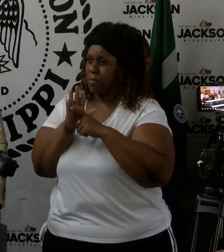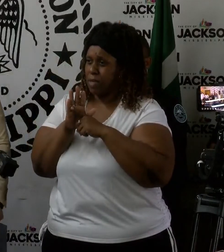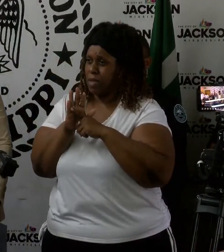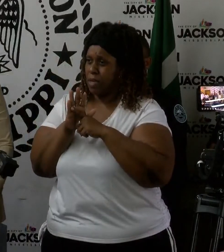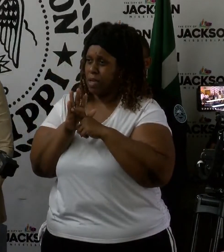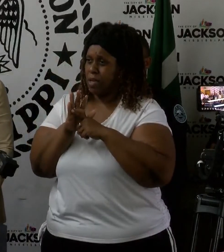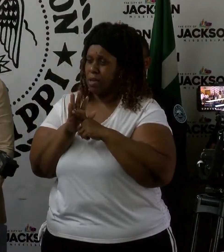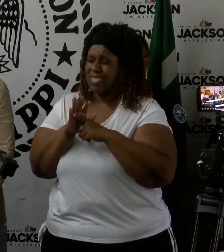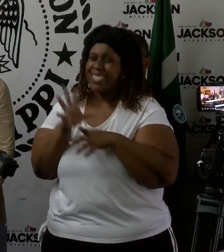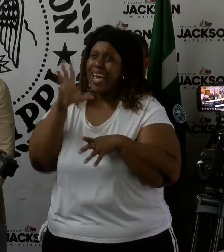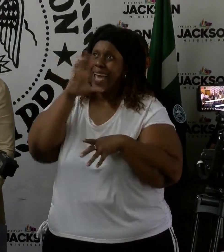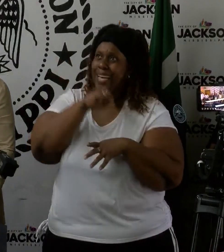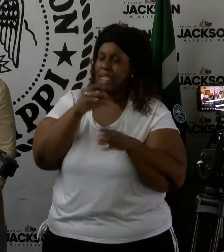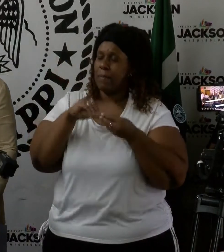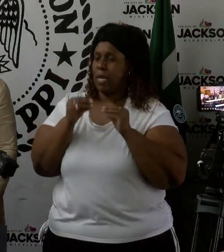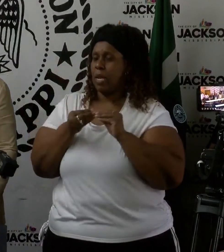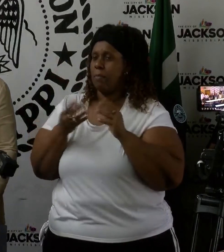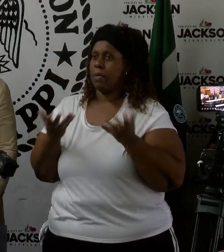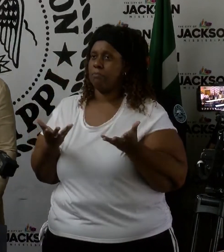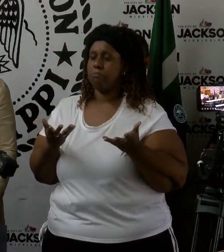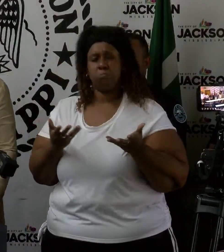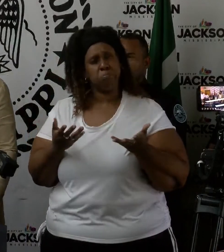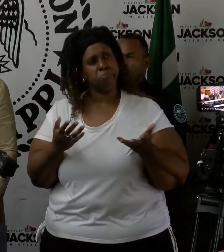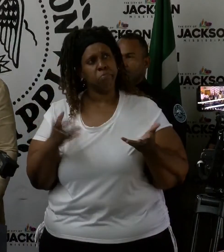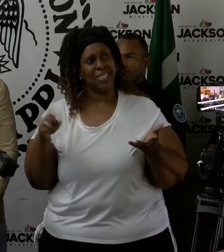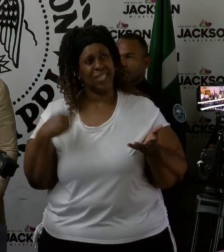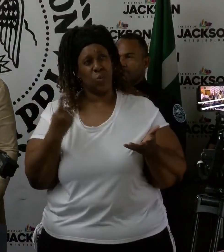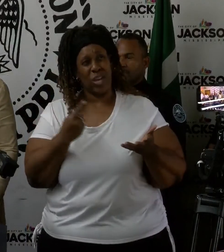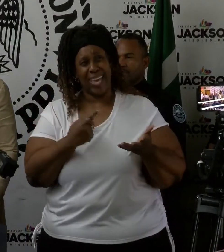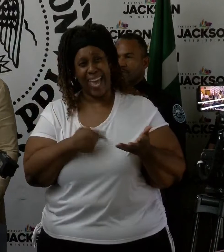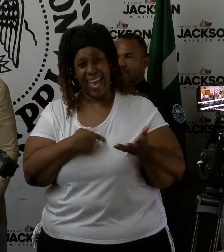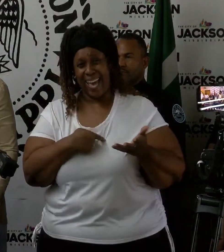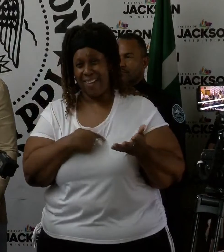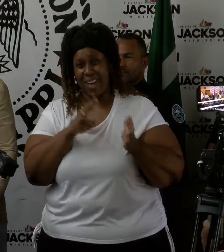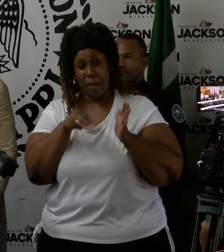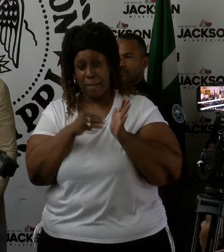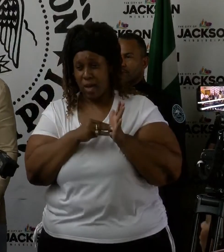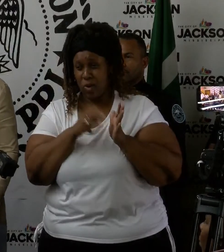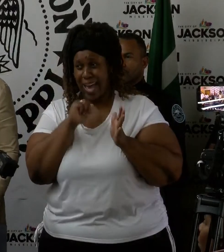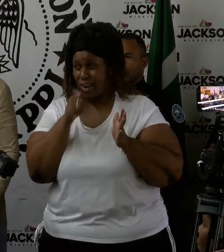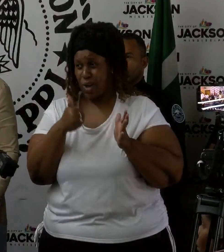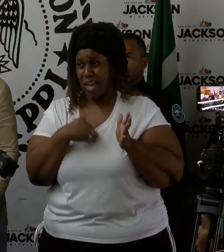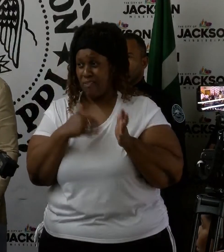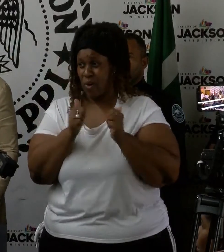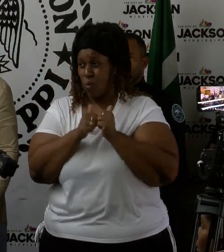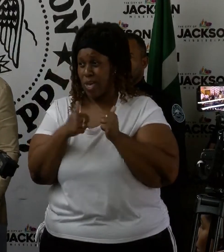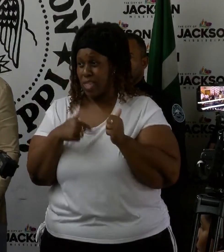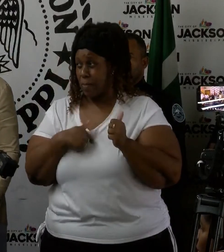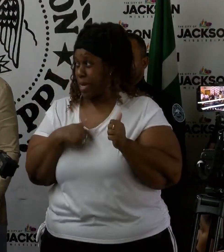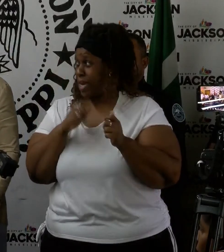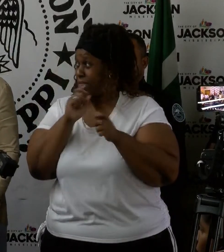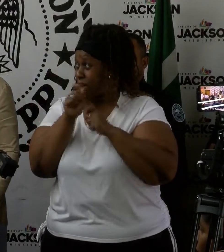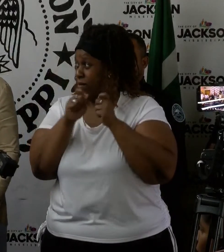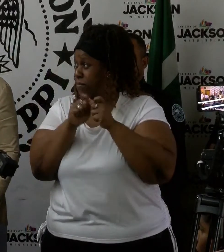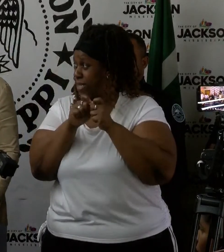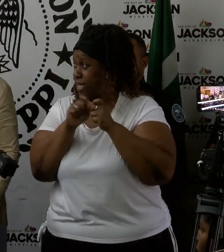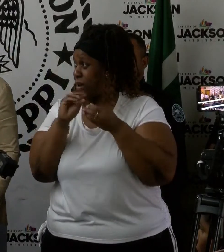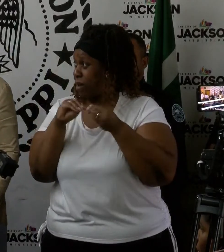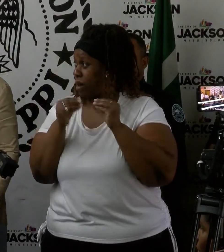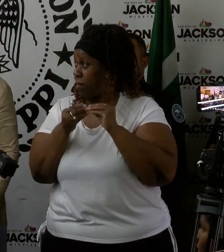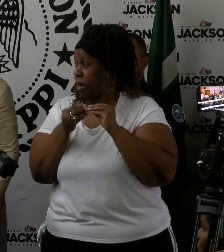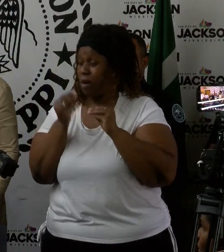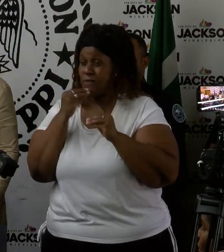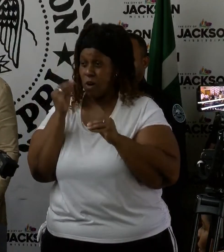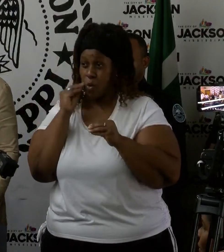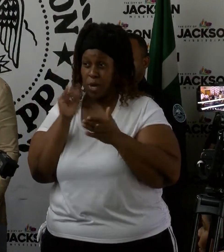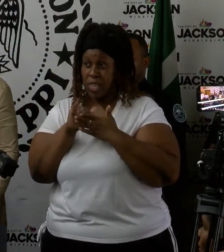extreme numbers, but... We have modeling. I don't have right in front of me the exact number. Do you have the exact number